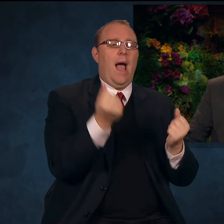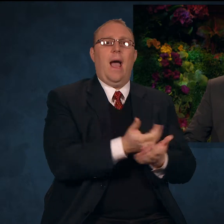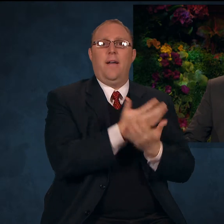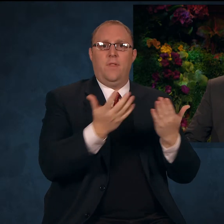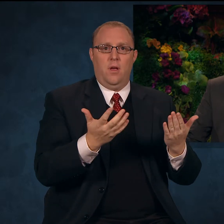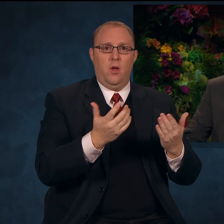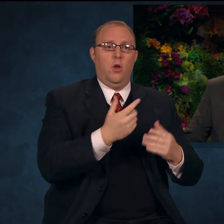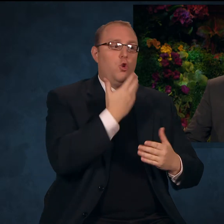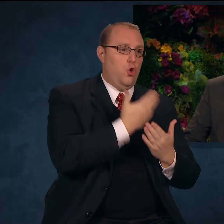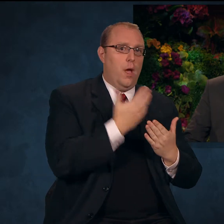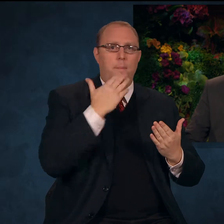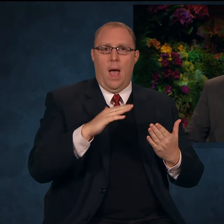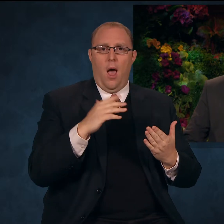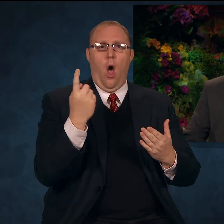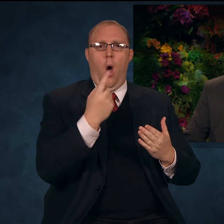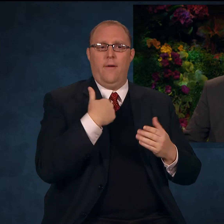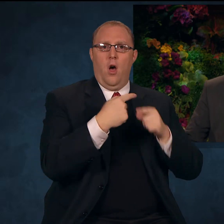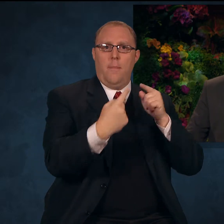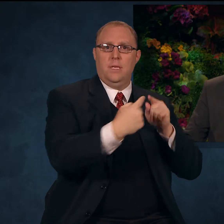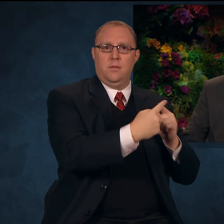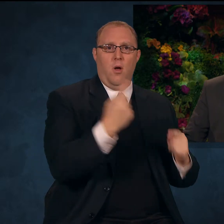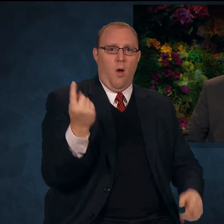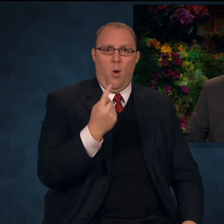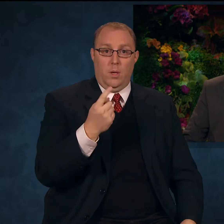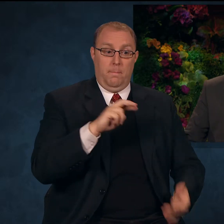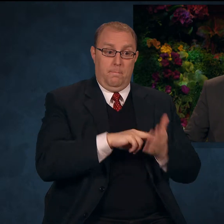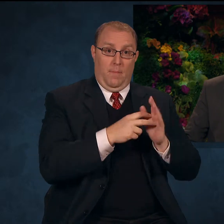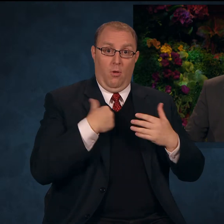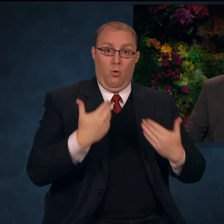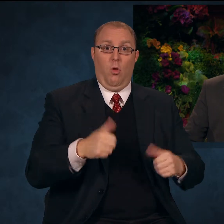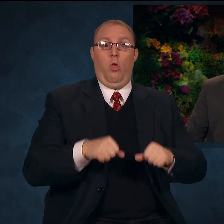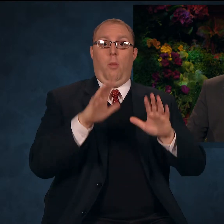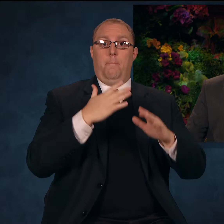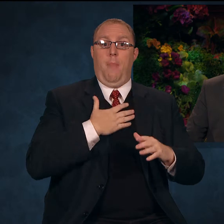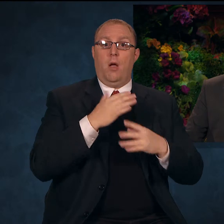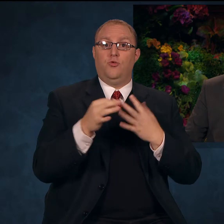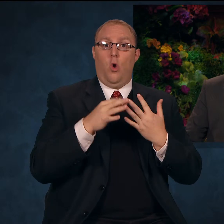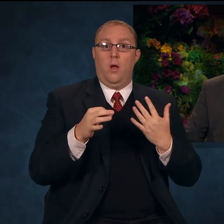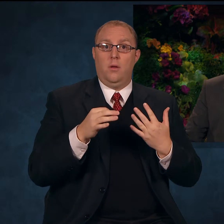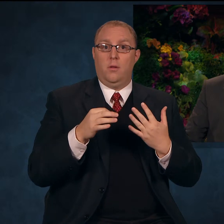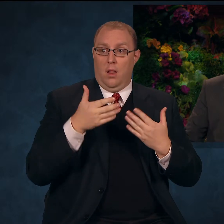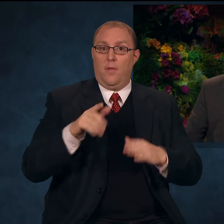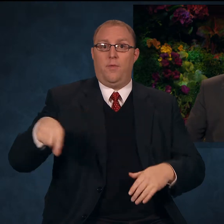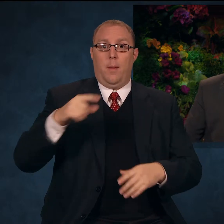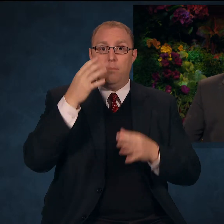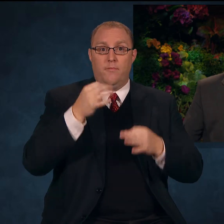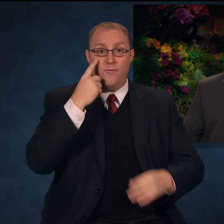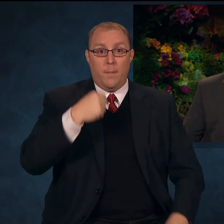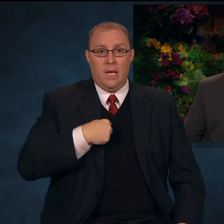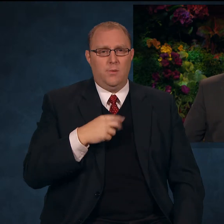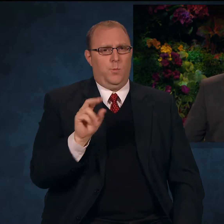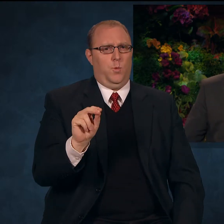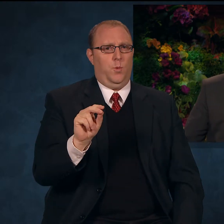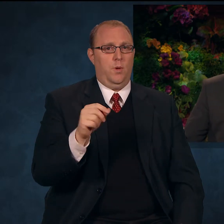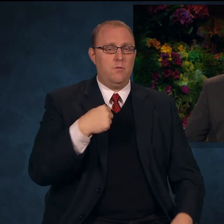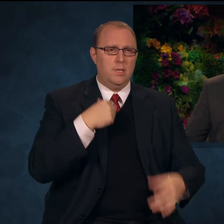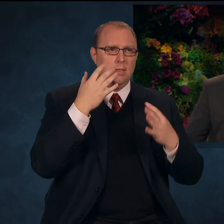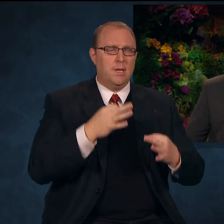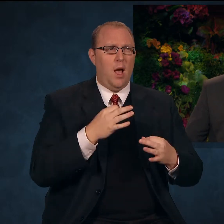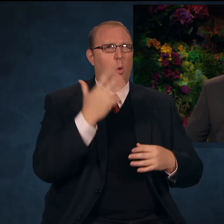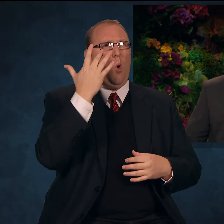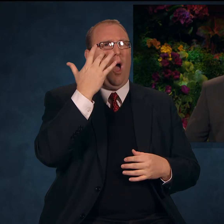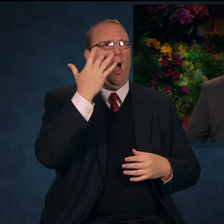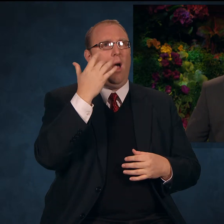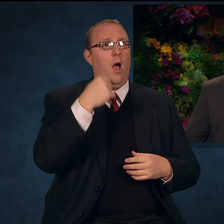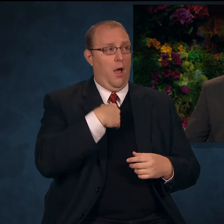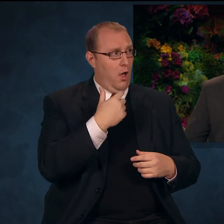myself and not forsaking my agency to others. I asked myself, why would I turn away from